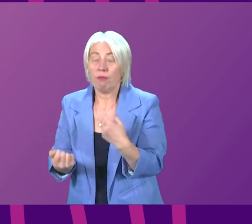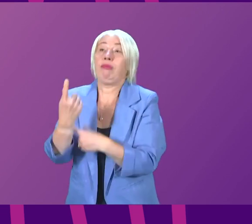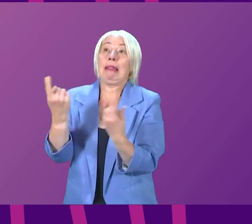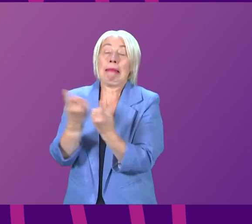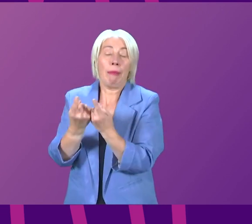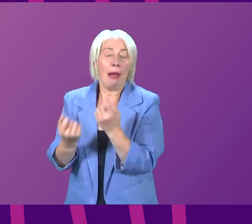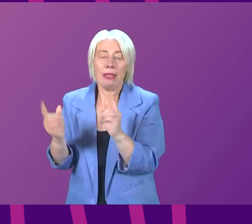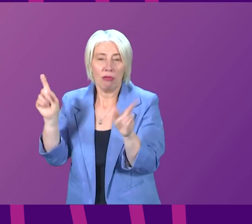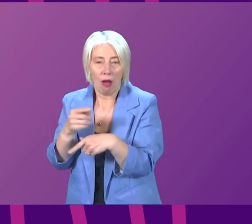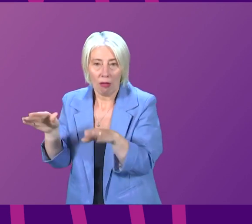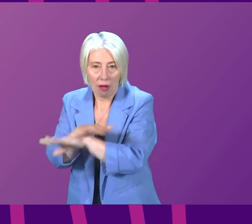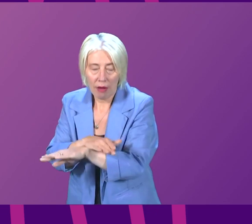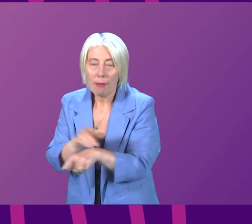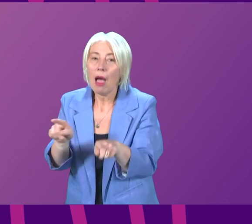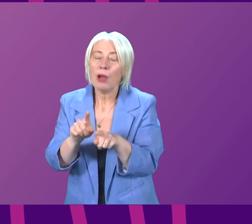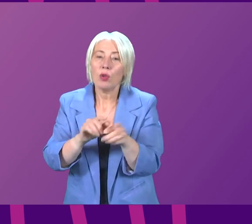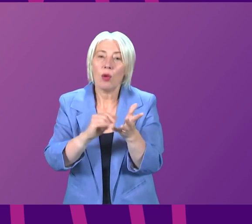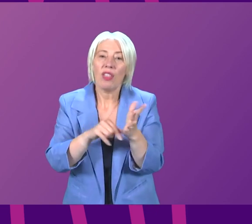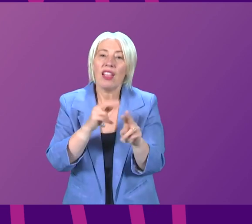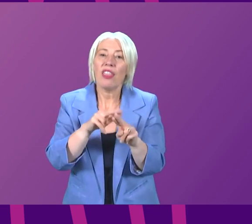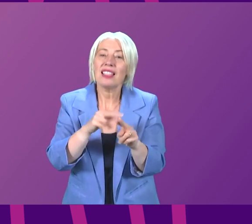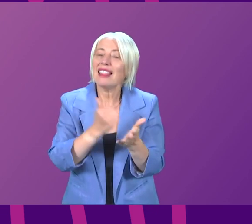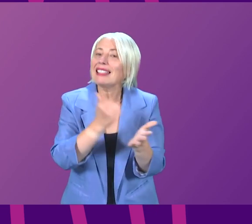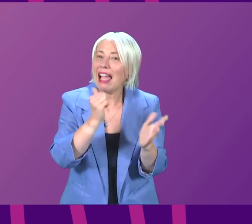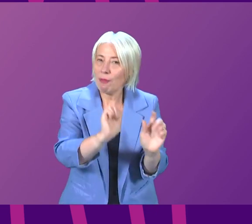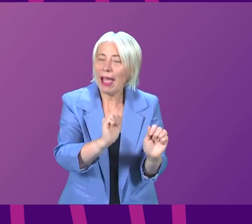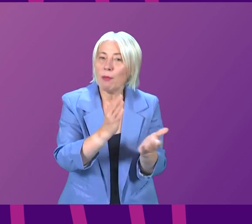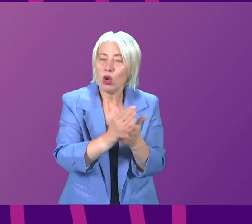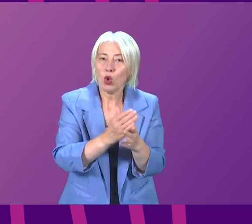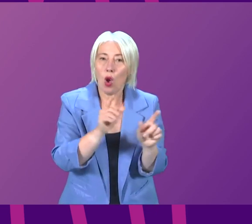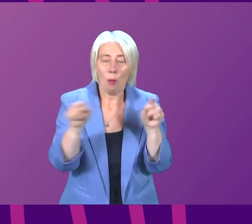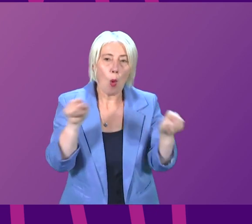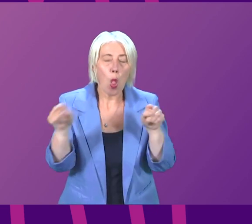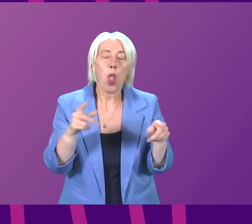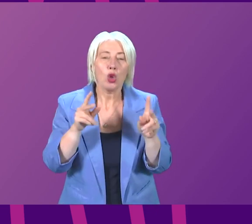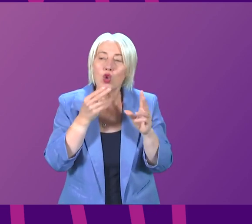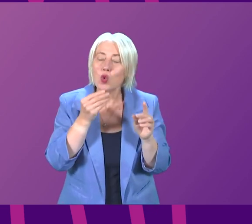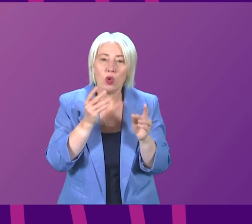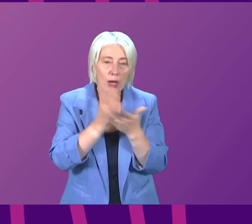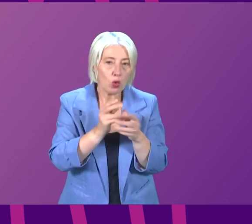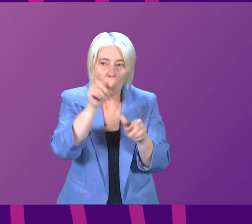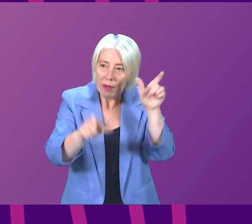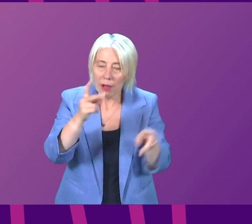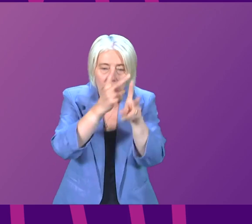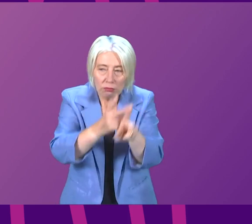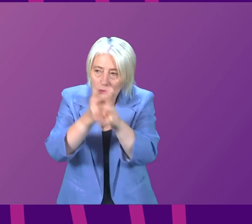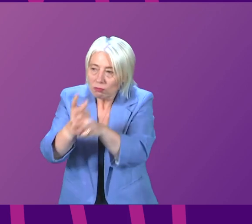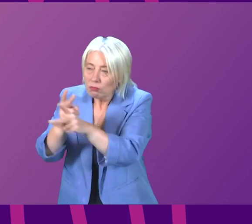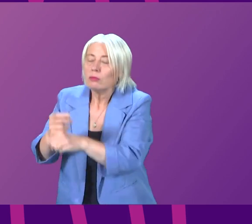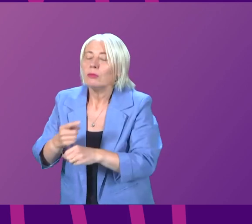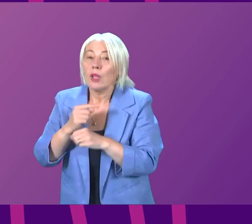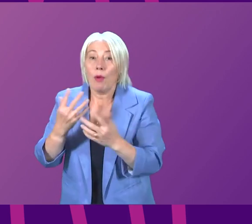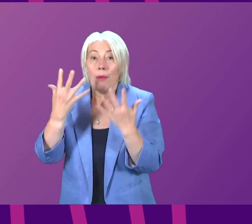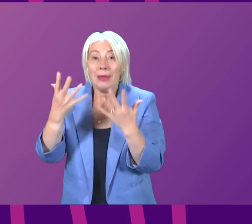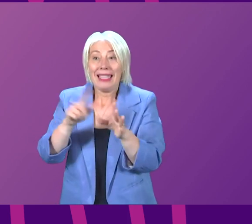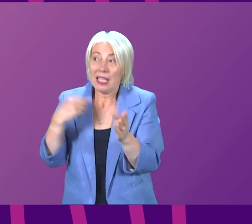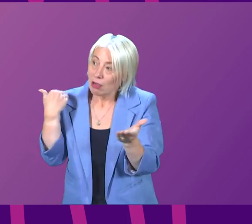staff bank it can also be used to ensure that care for patients is delivered we are continuing to build on 10 consecutive years of increasing